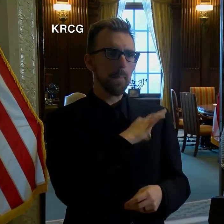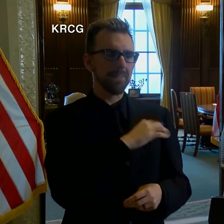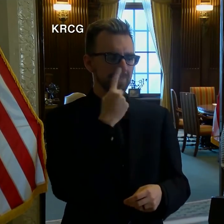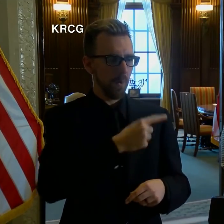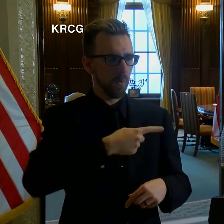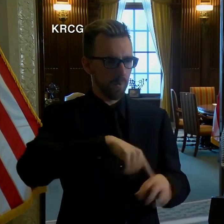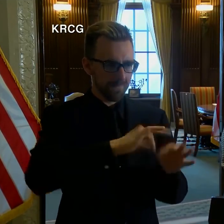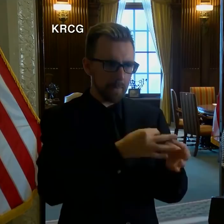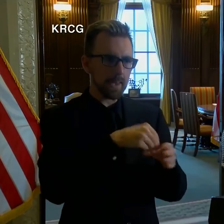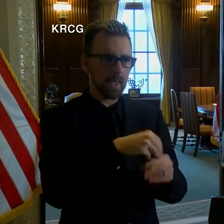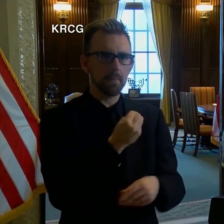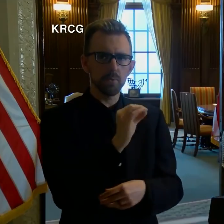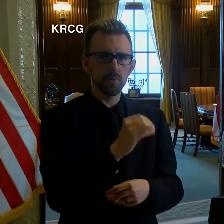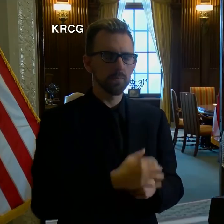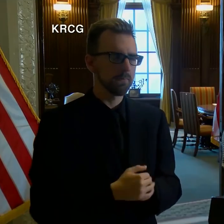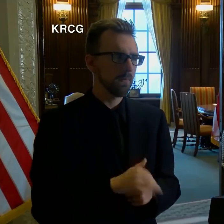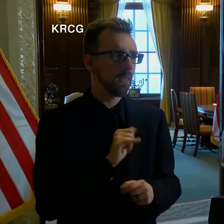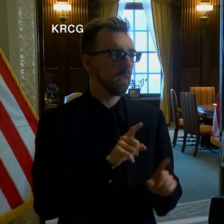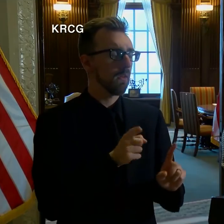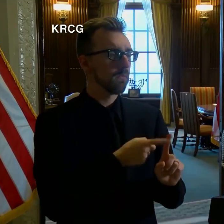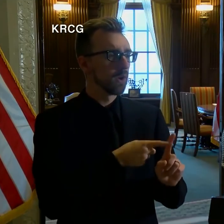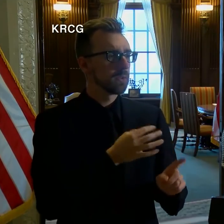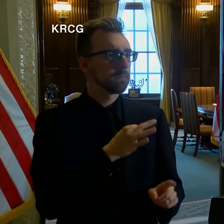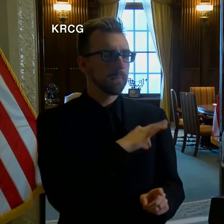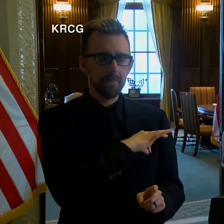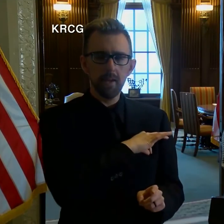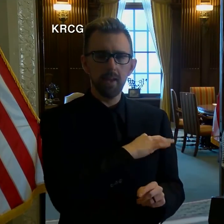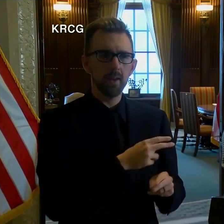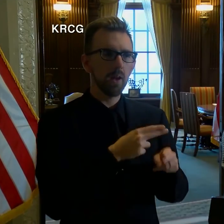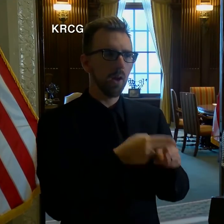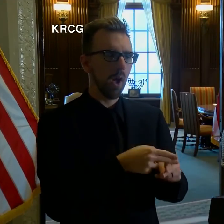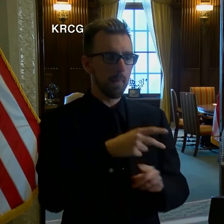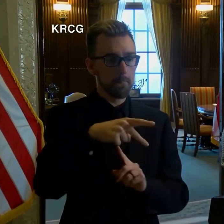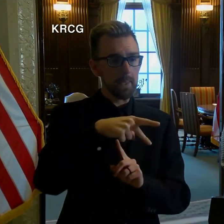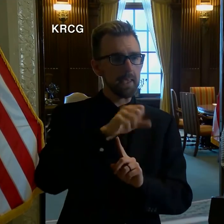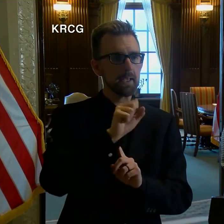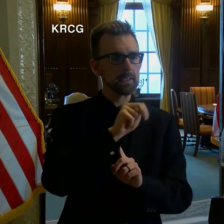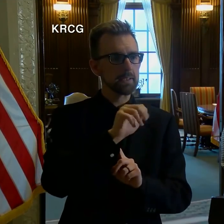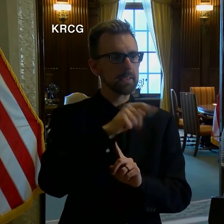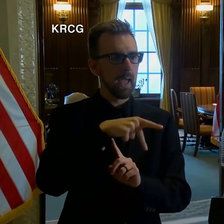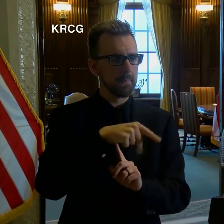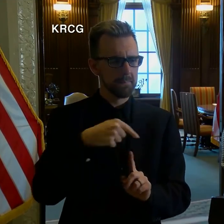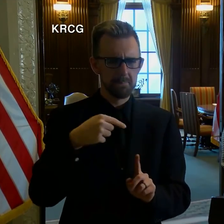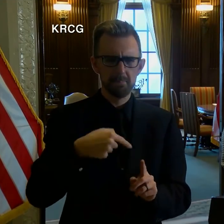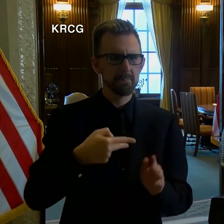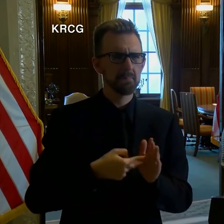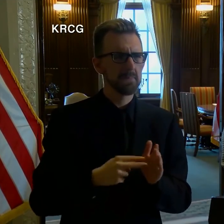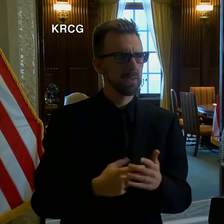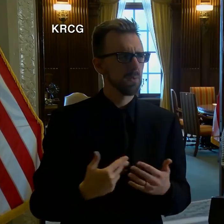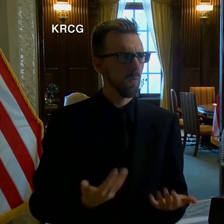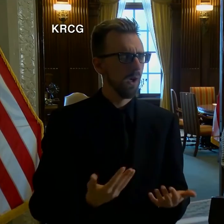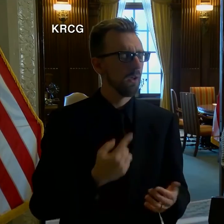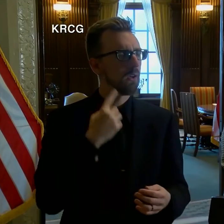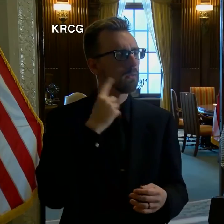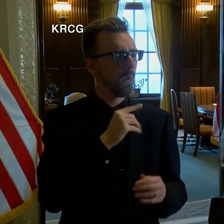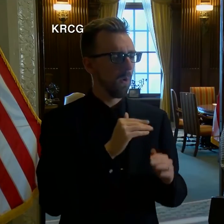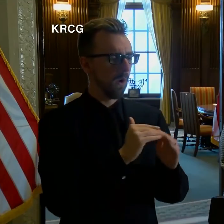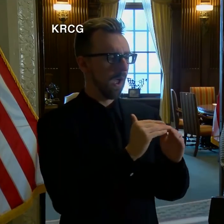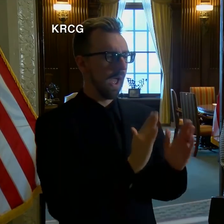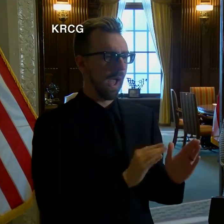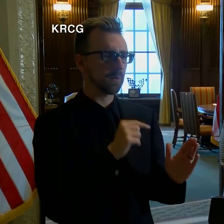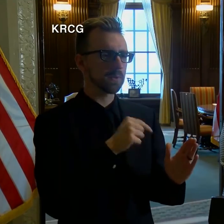families. That first benefit is known as PSNAP. What PSNAP does is for households,